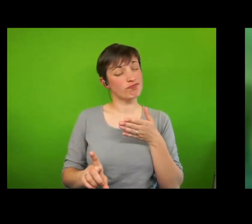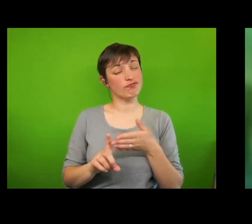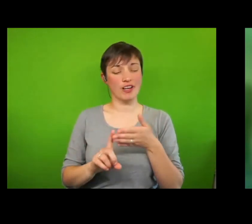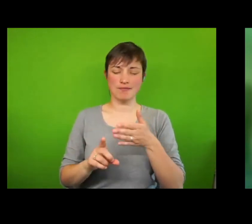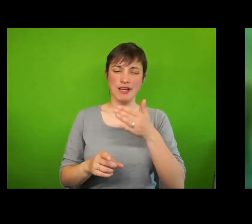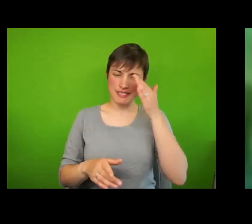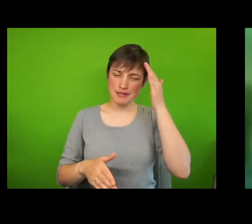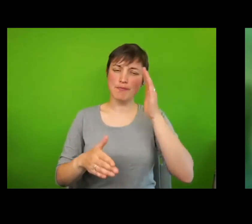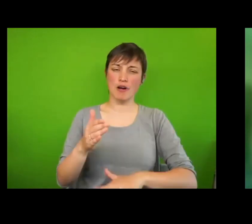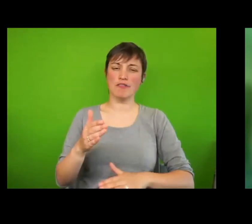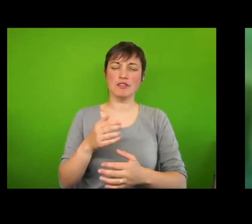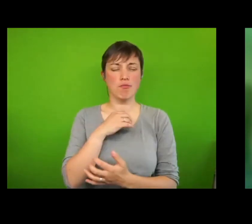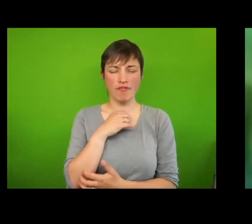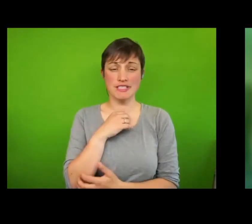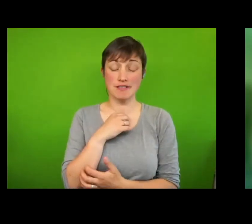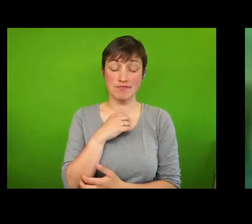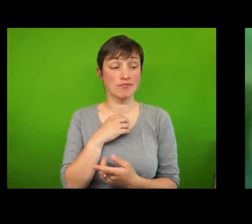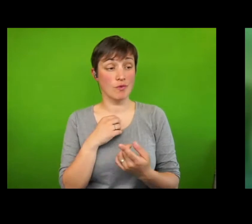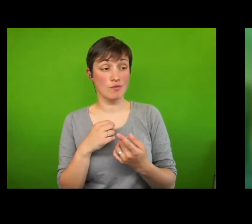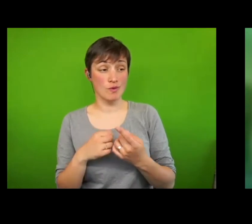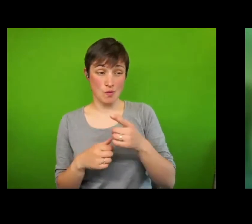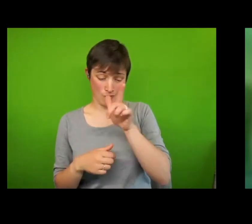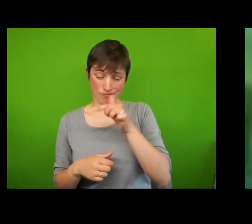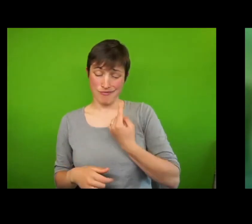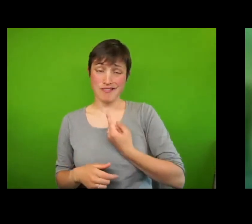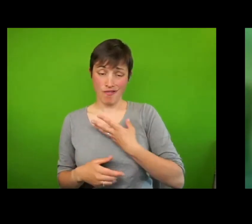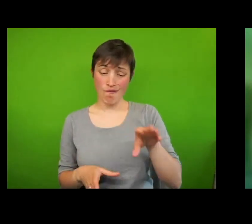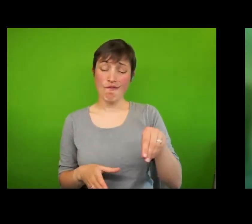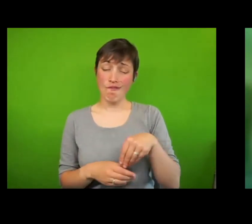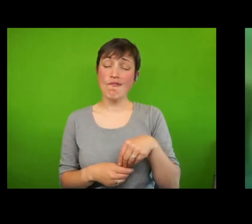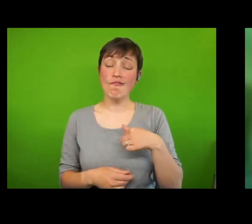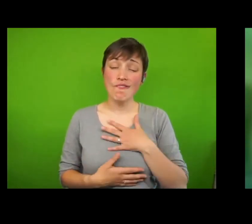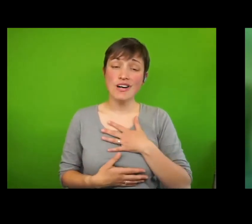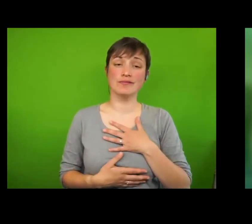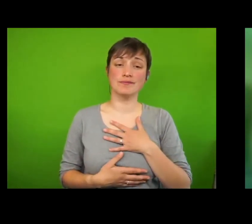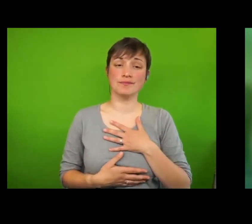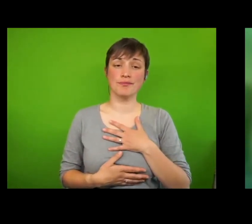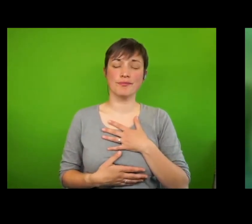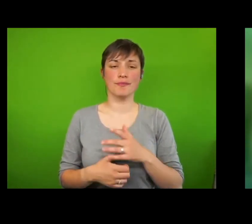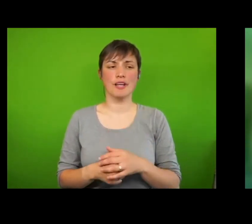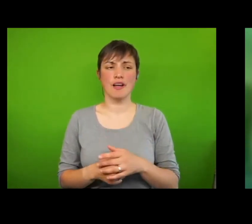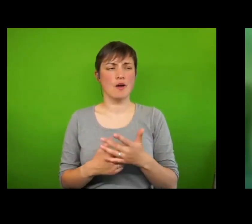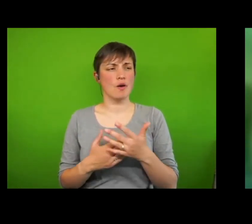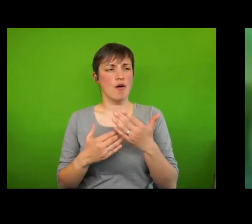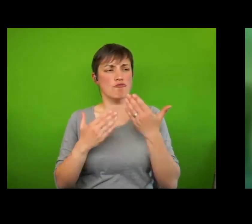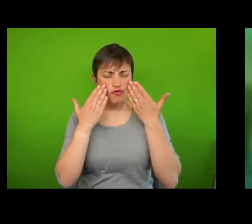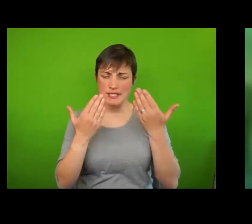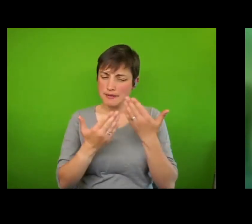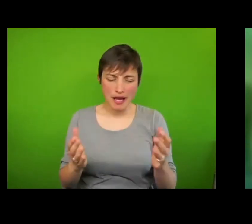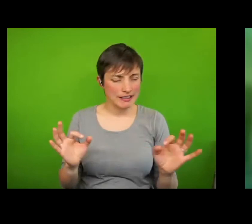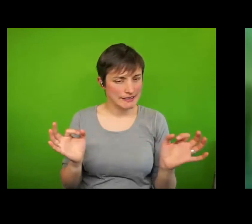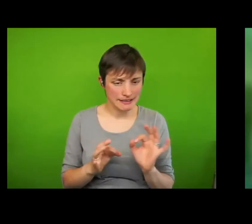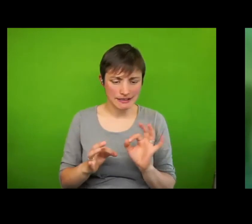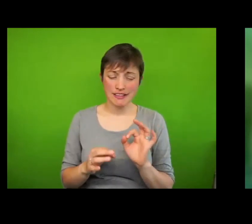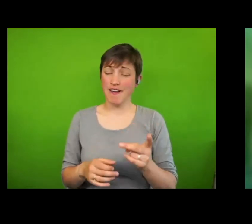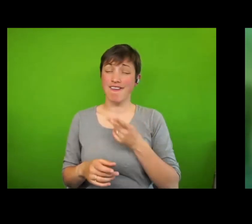member. Anger at lack of respect, as noted earlier, and lack of voice were key intertwined